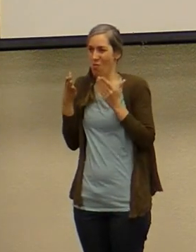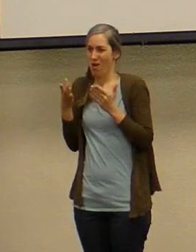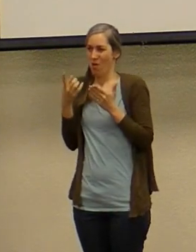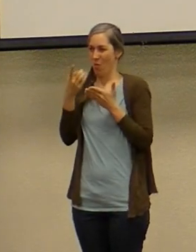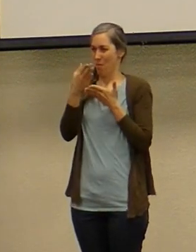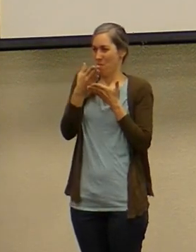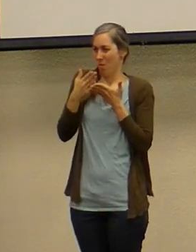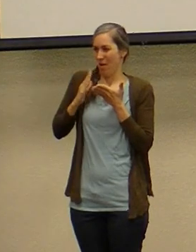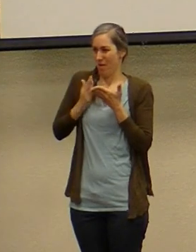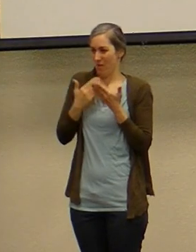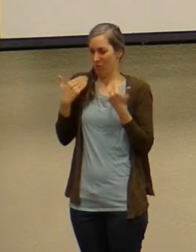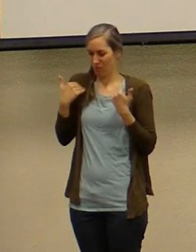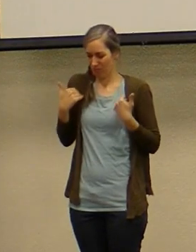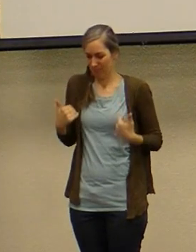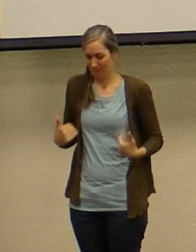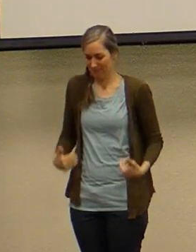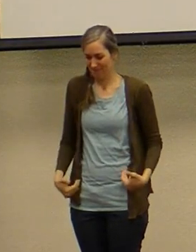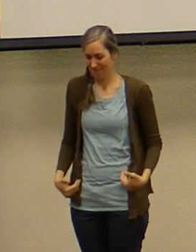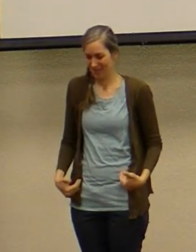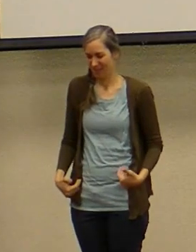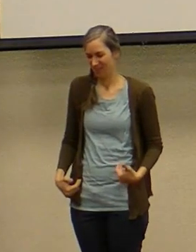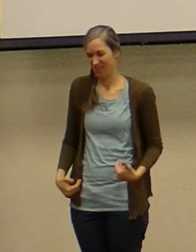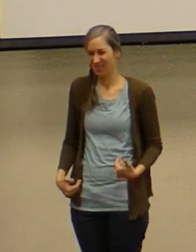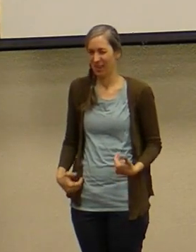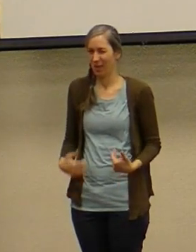love and that's not satisfactory